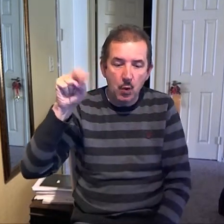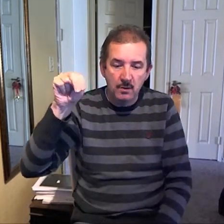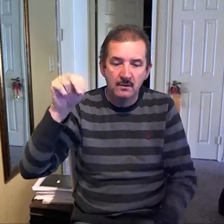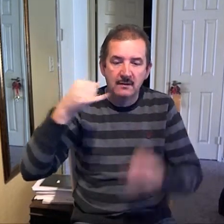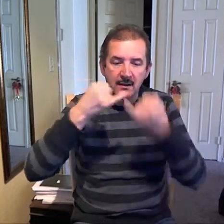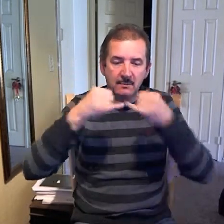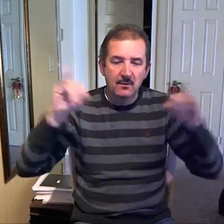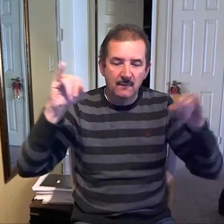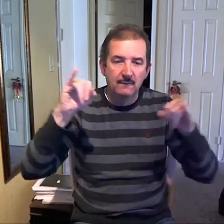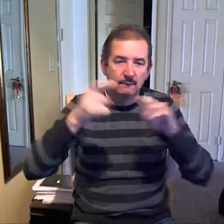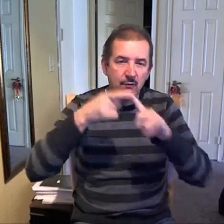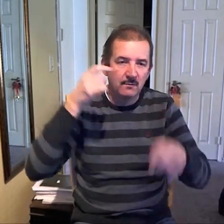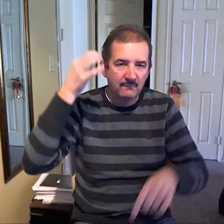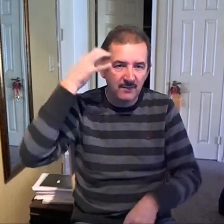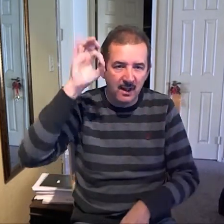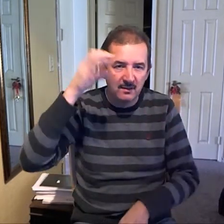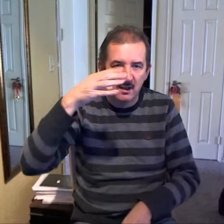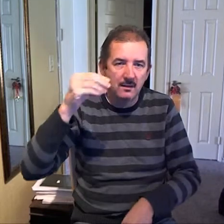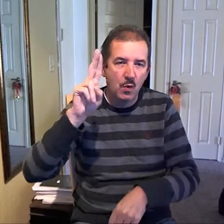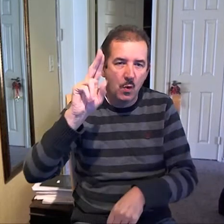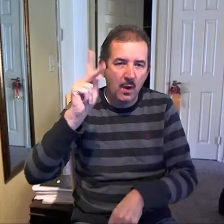Are you sure you don't want to talk about it? No, I'm sure.